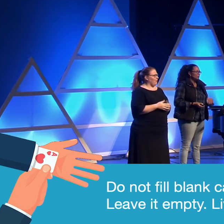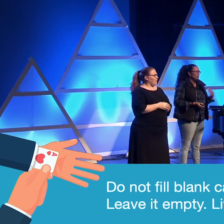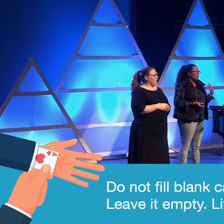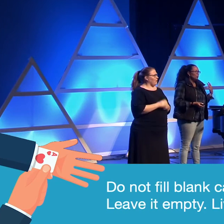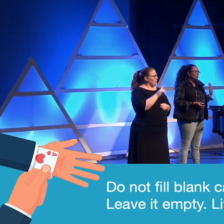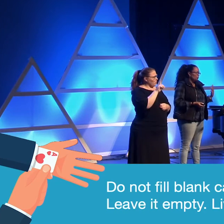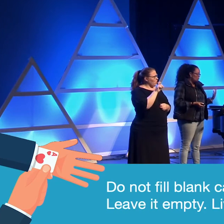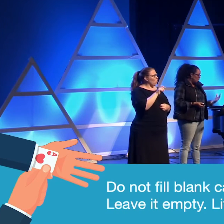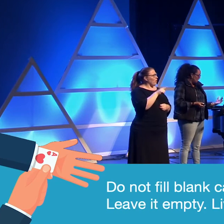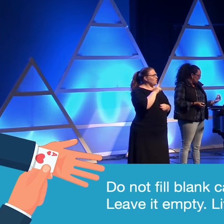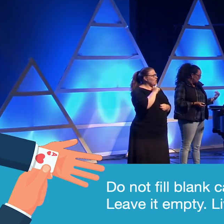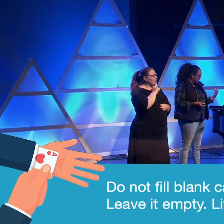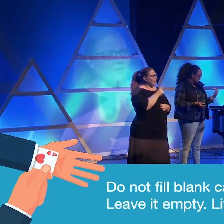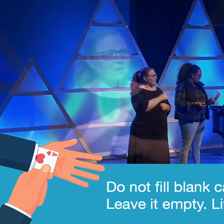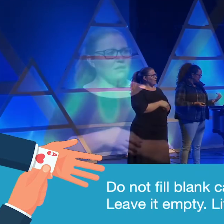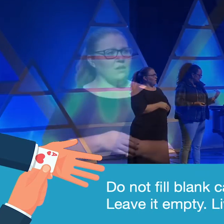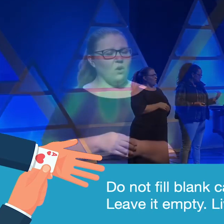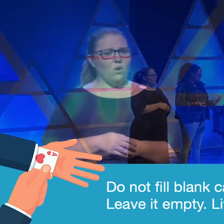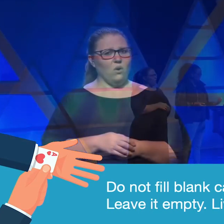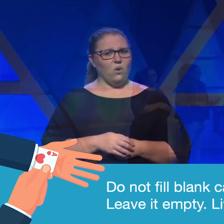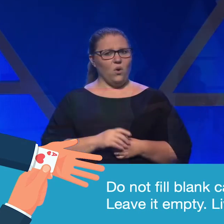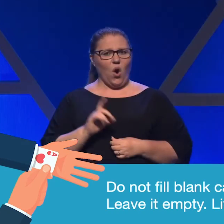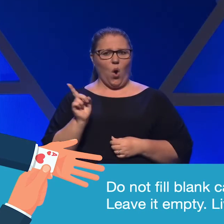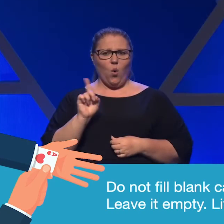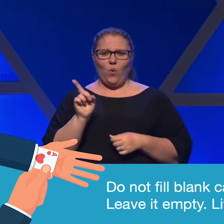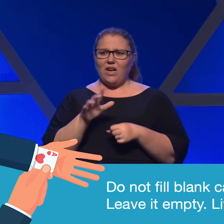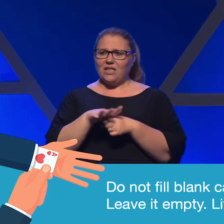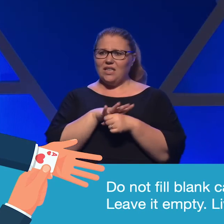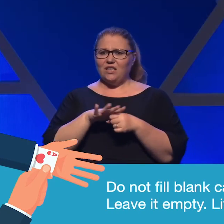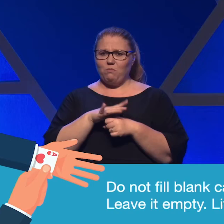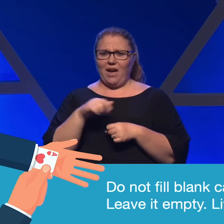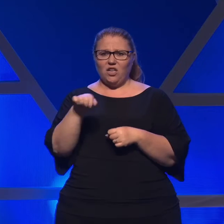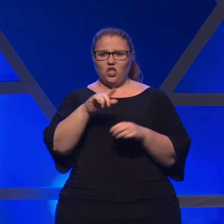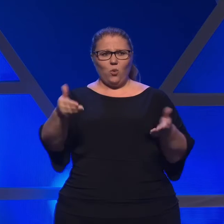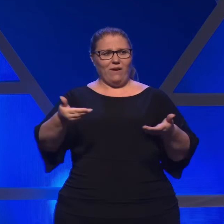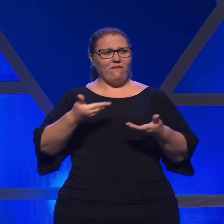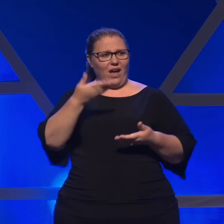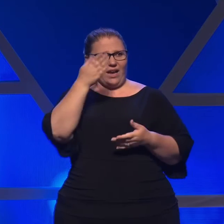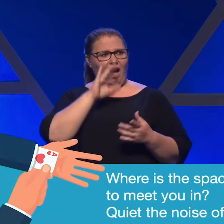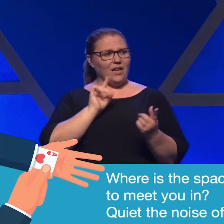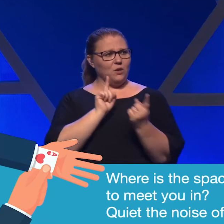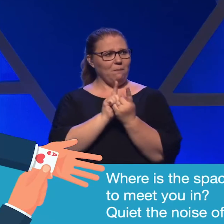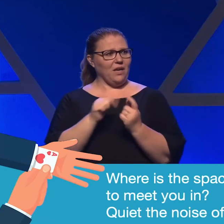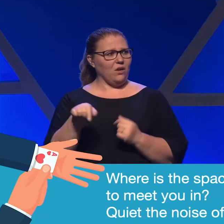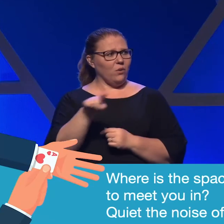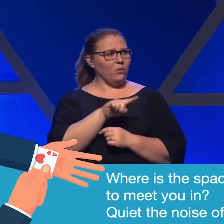is, where is the space you invite God to meet you?